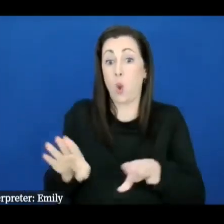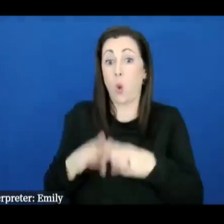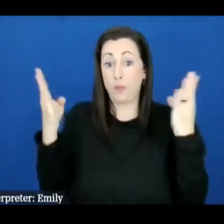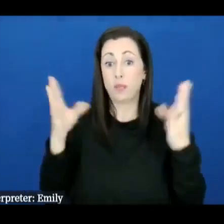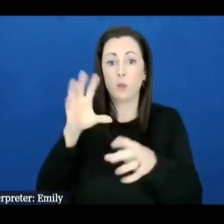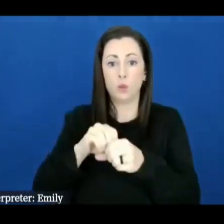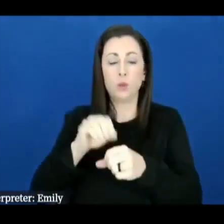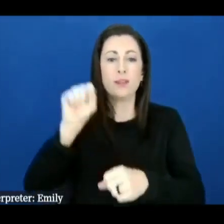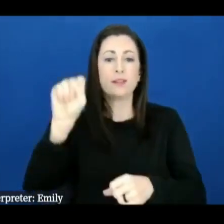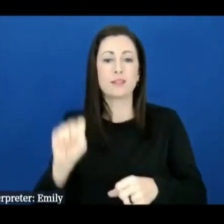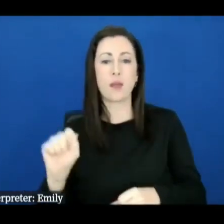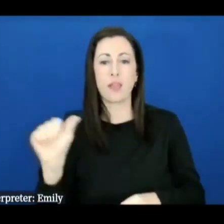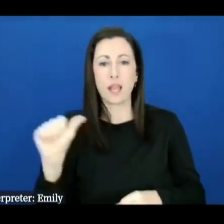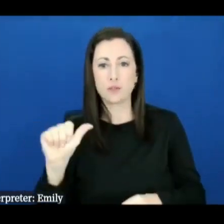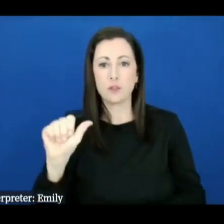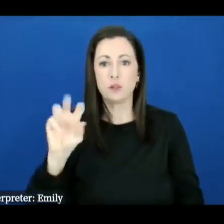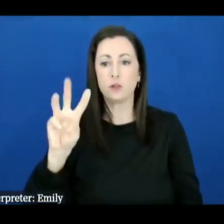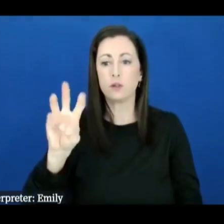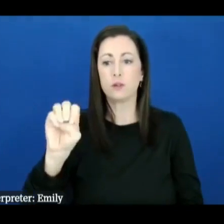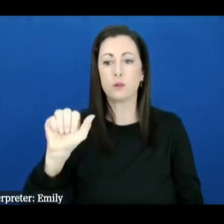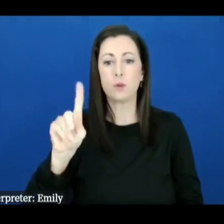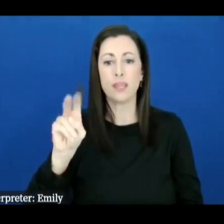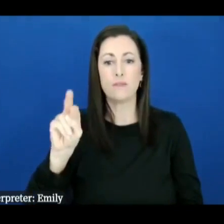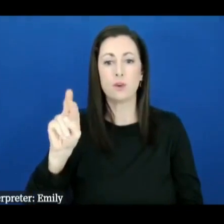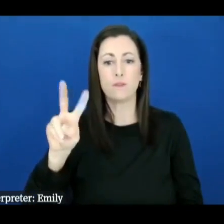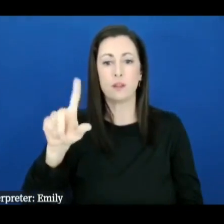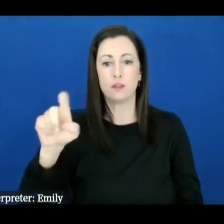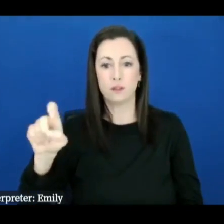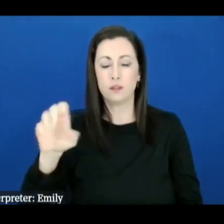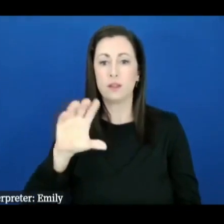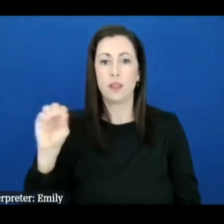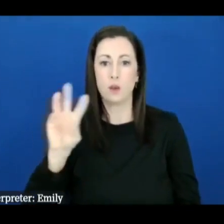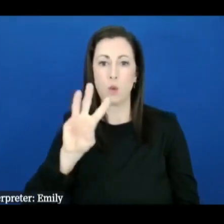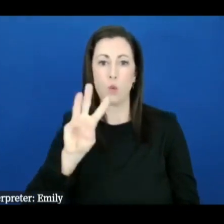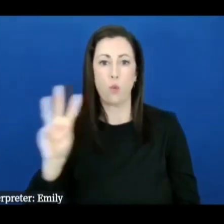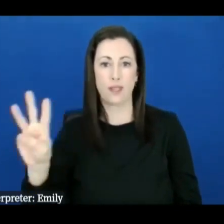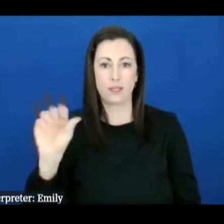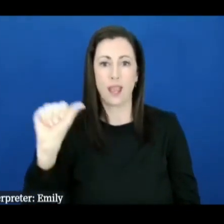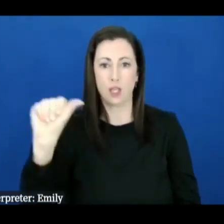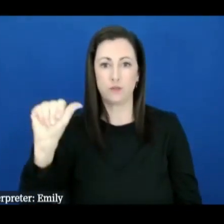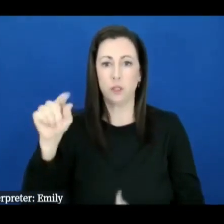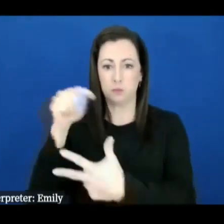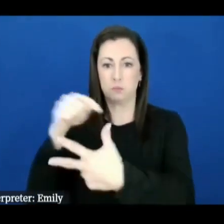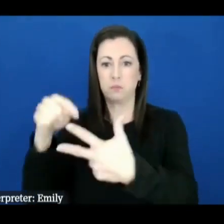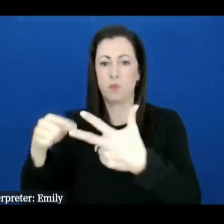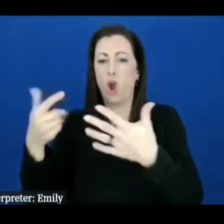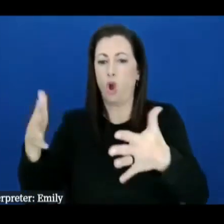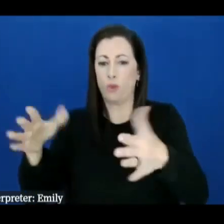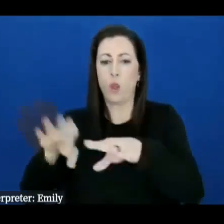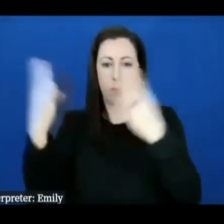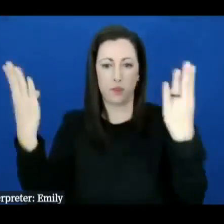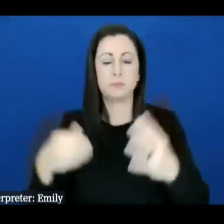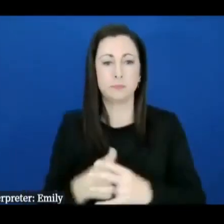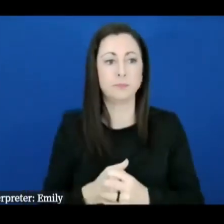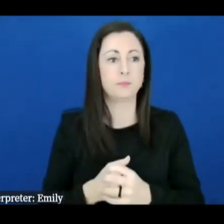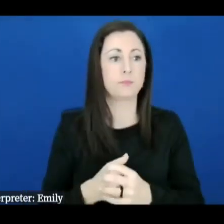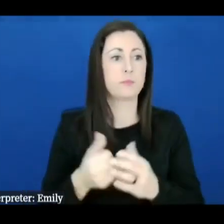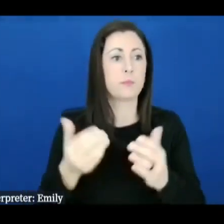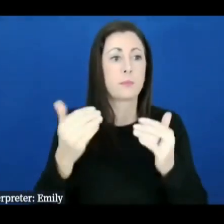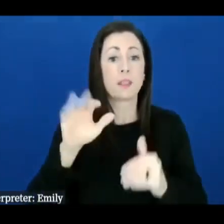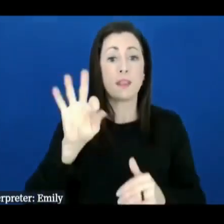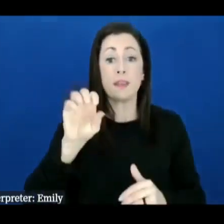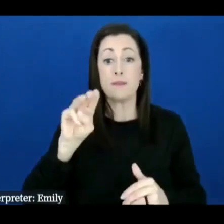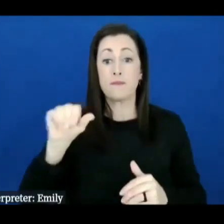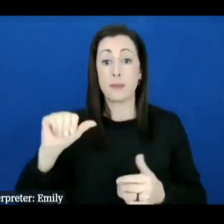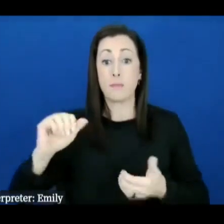South Asheville the Weaverville and the West Asheville sites our FEMA partner continues